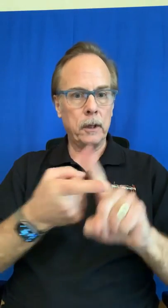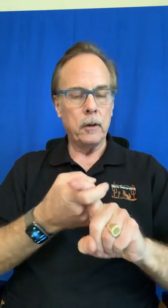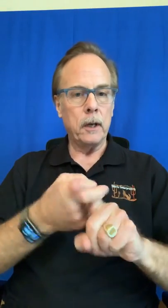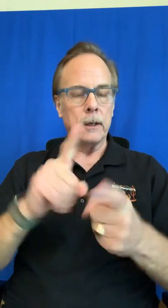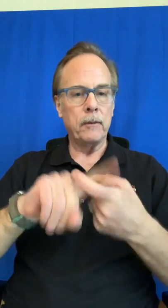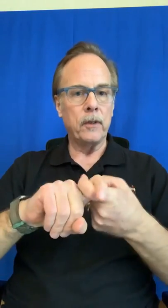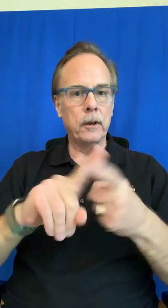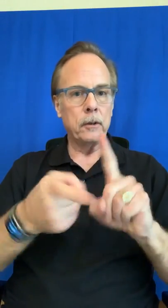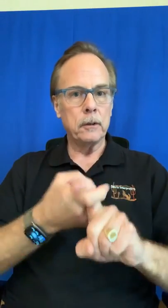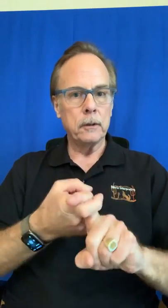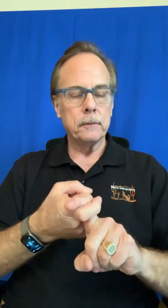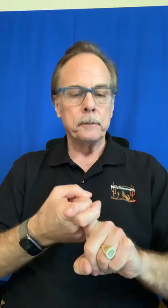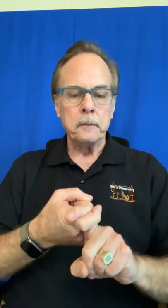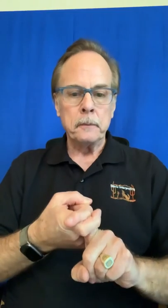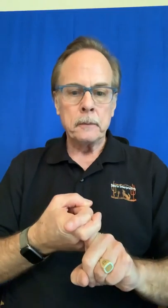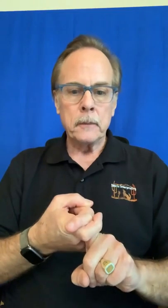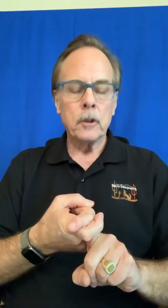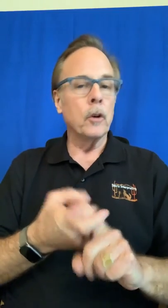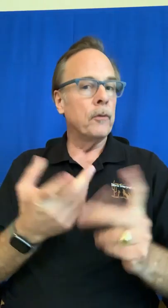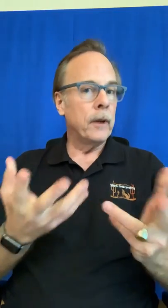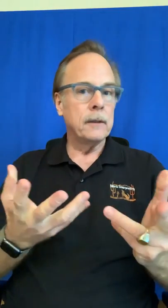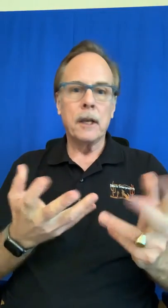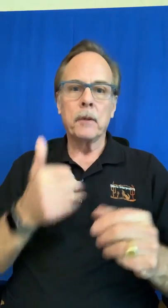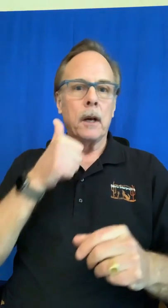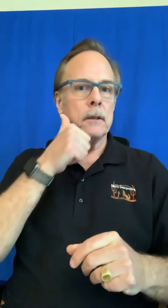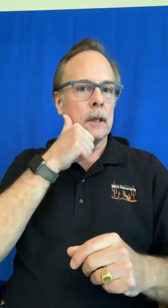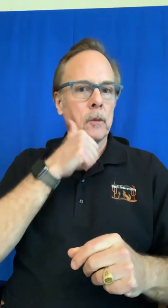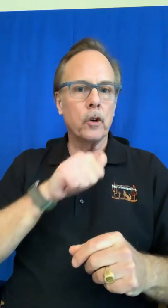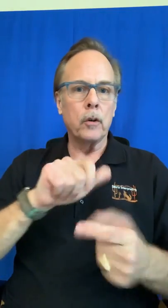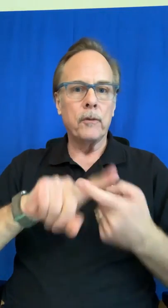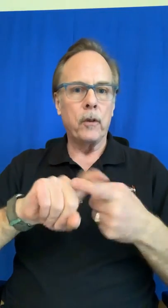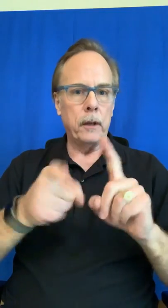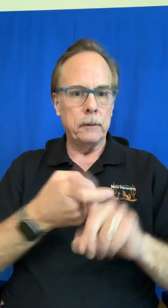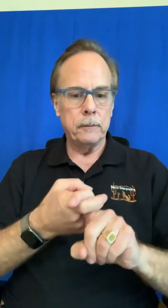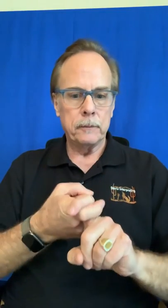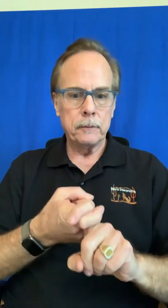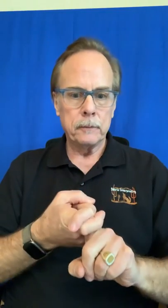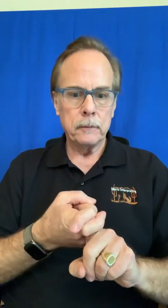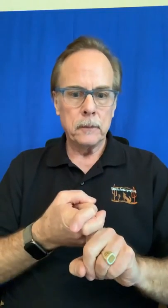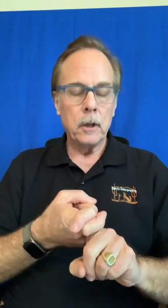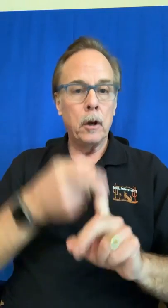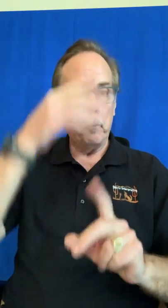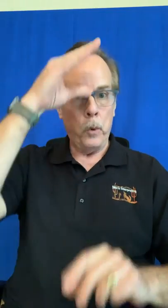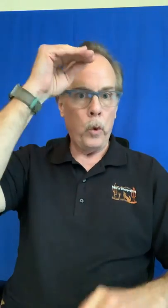interlocking fingers girlfriend girlfriend girlfriend girlfriend girlfriend